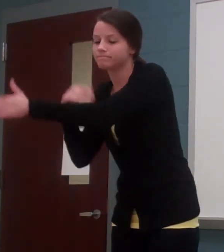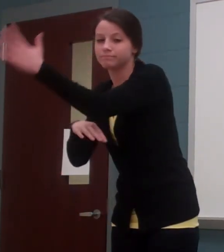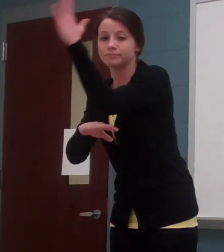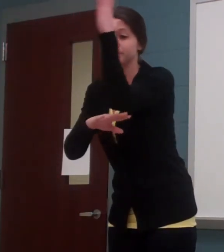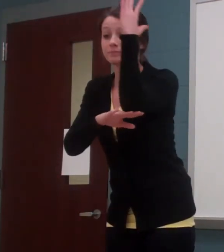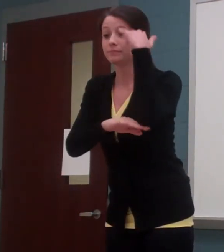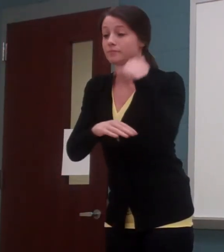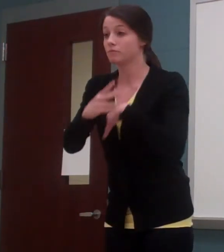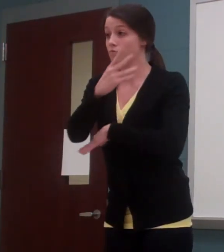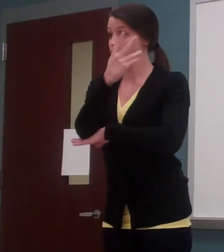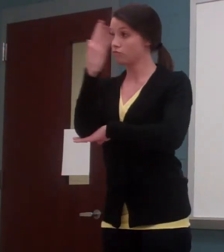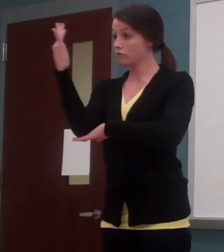the jungle.